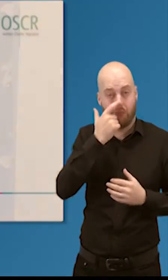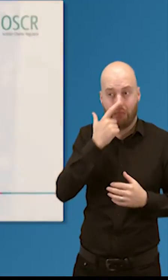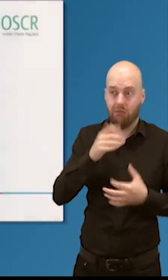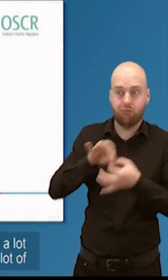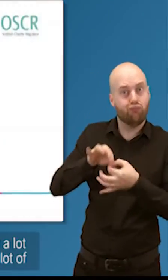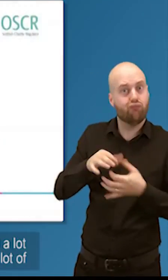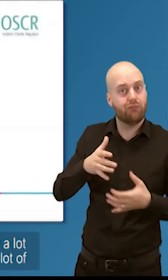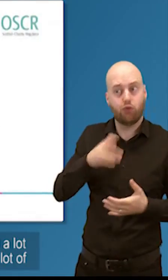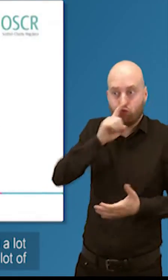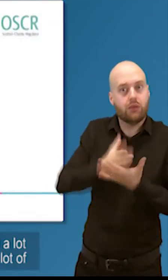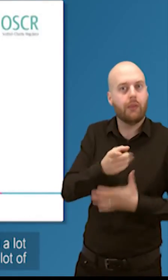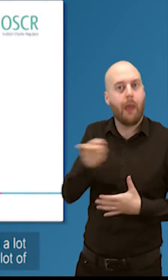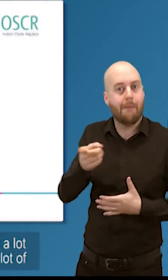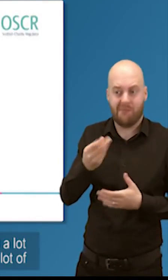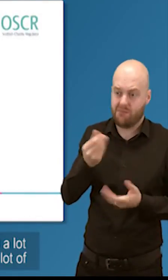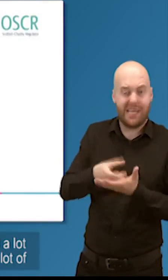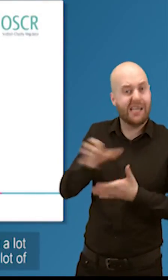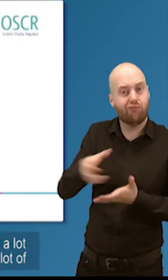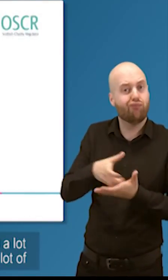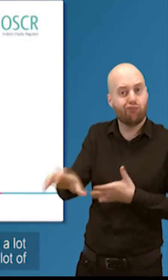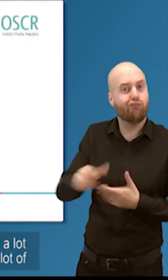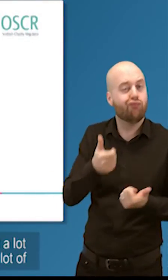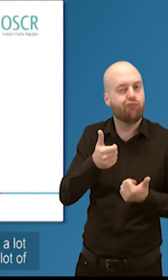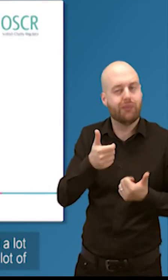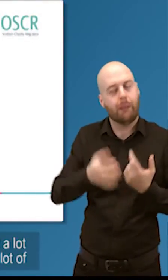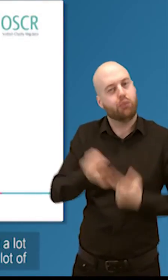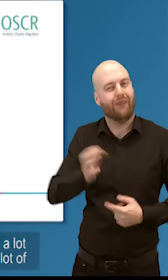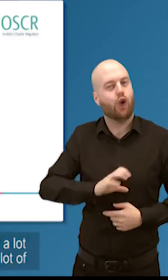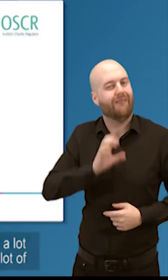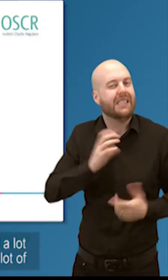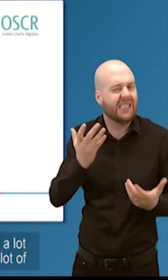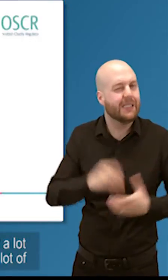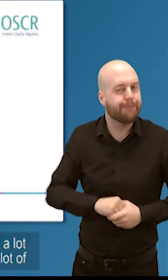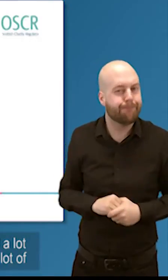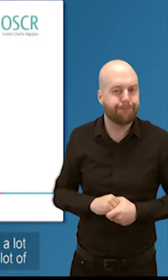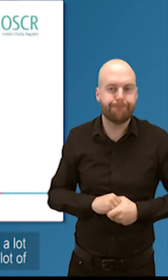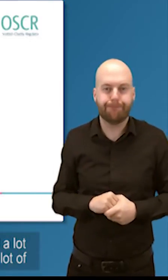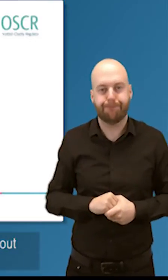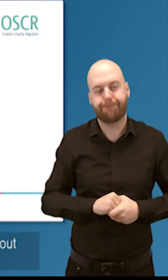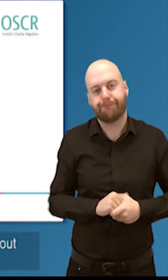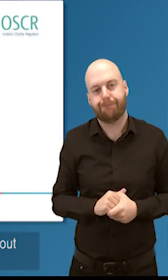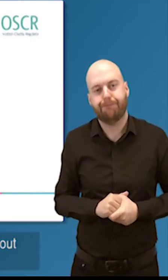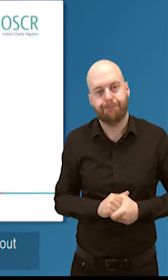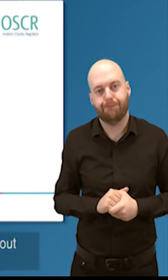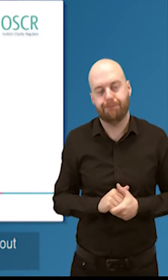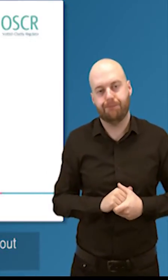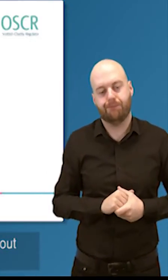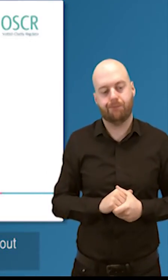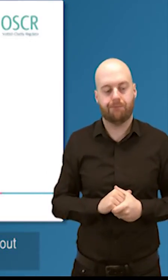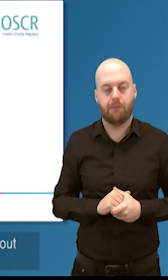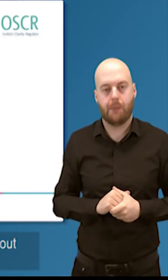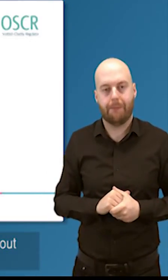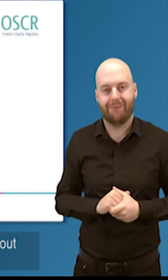One of the areas that we've been really talking about a lot this year and some of you may have seen quite a lot of media interest